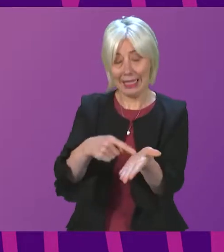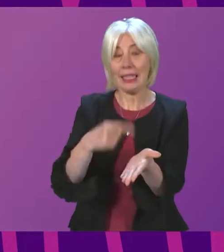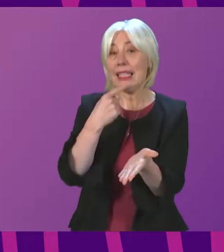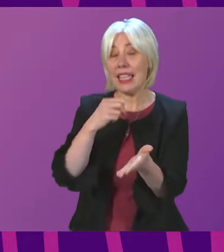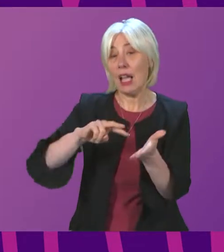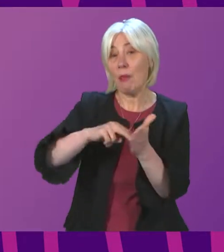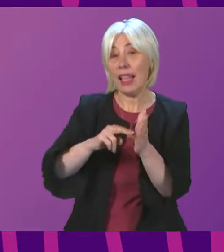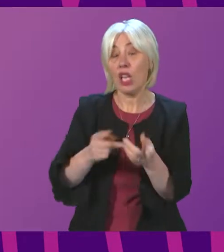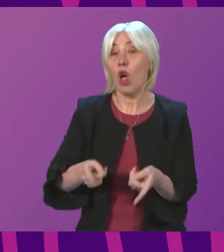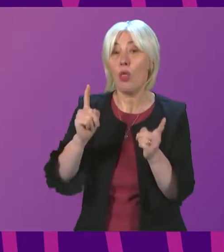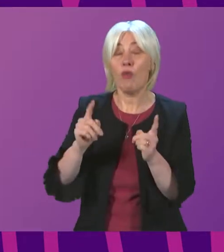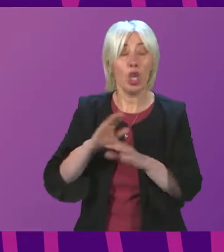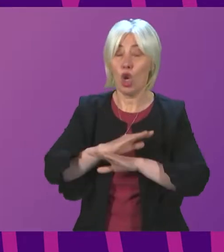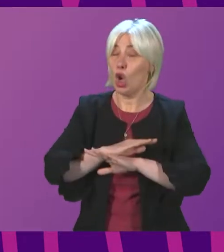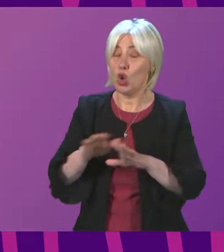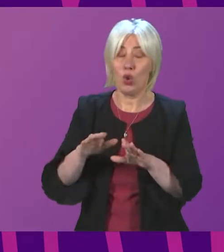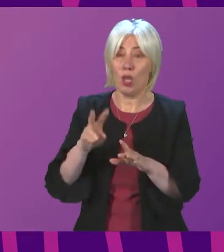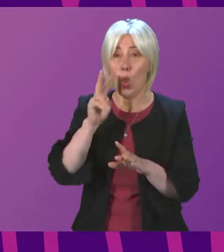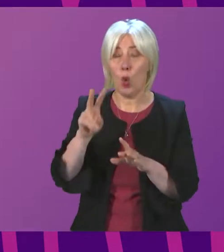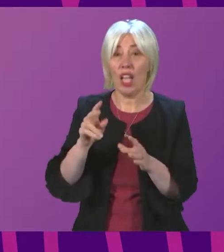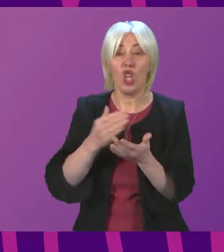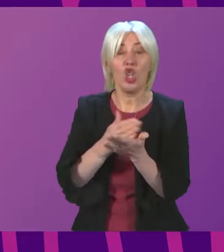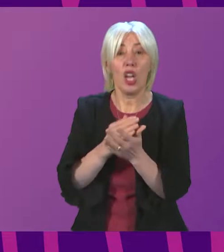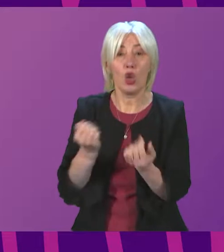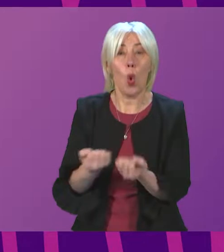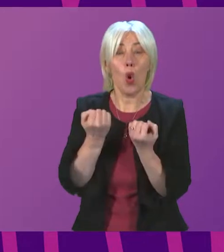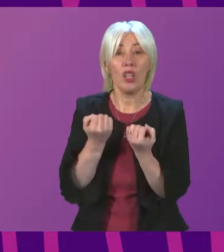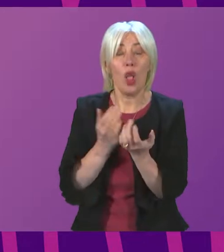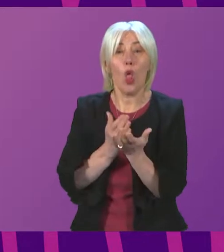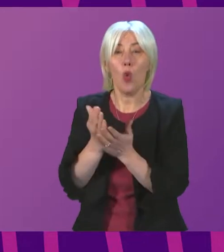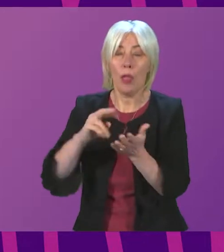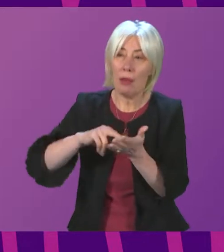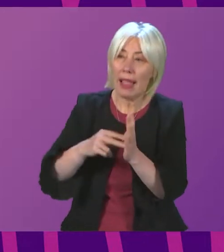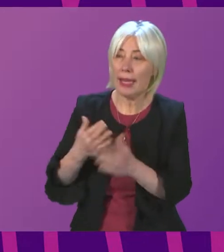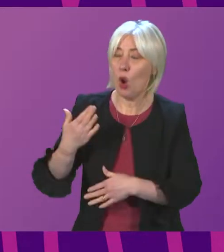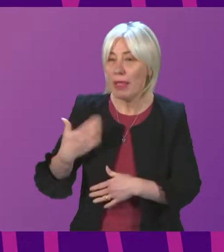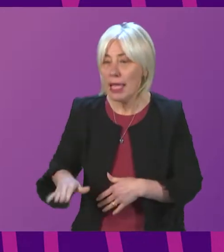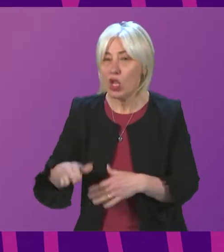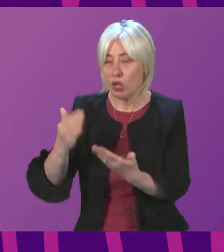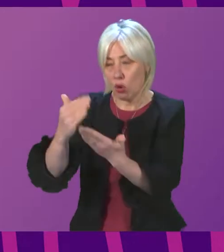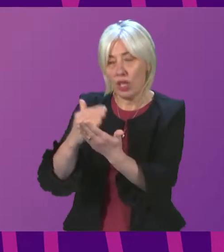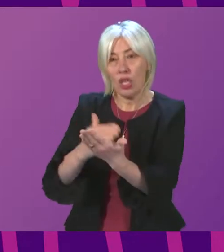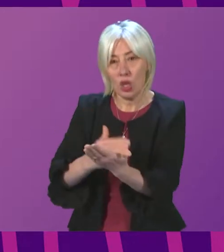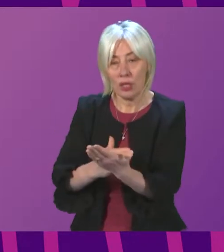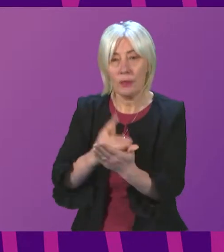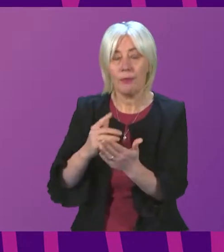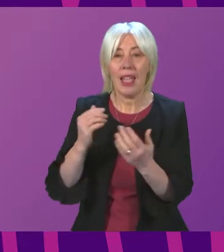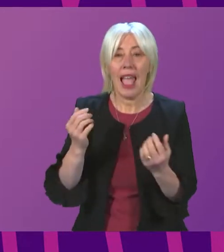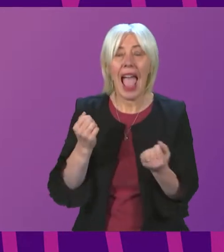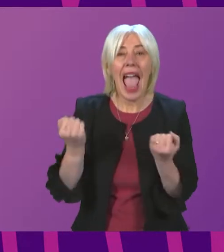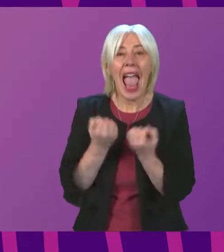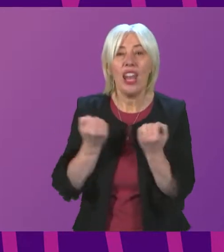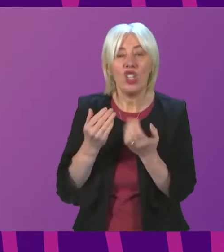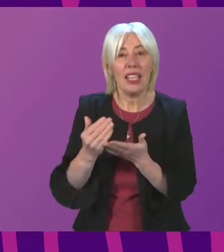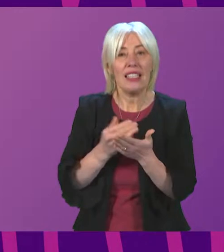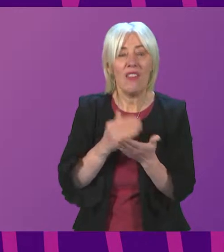authorities should not seek to secure shared ownership through the use of planning conditions or obligations the energy saving trust suggested that